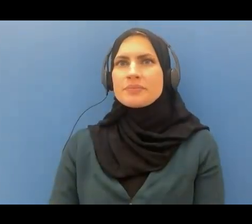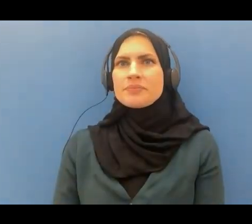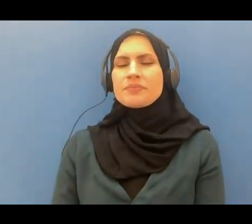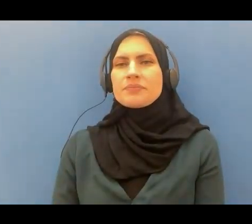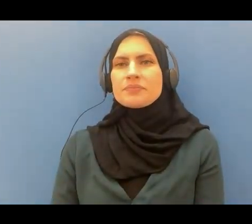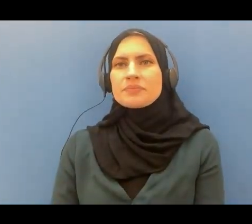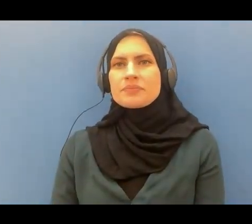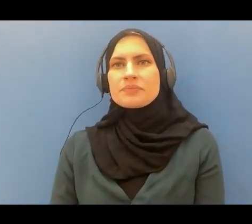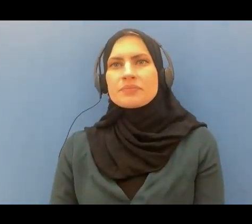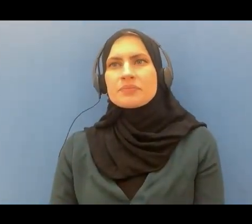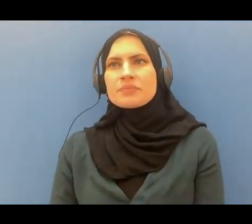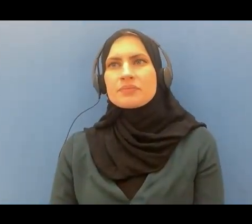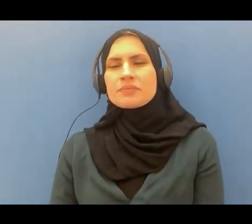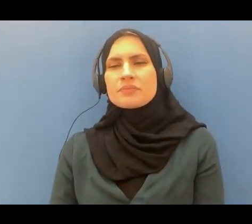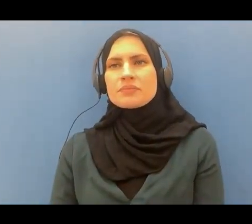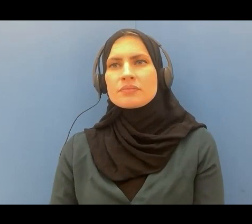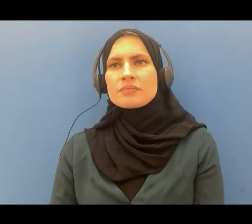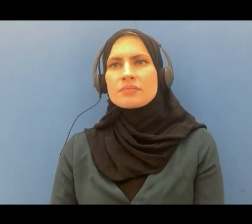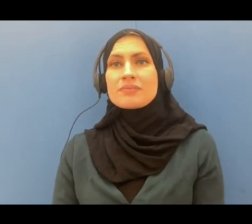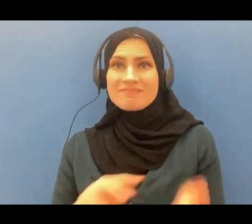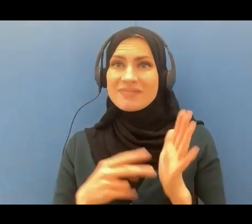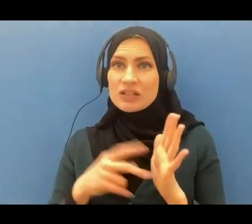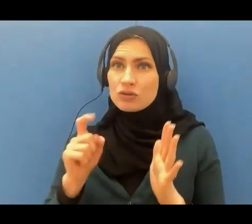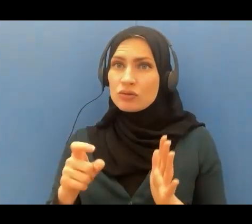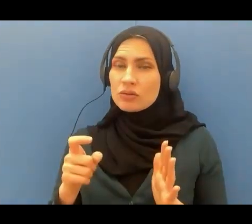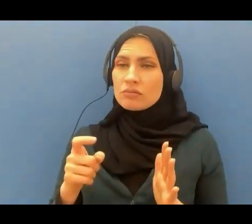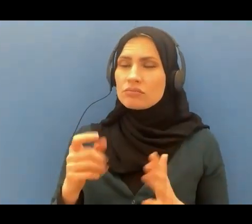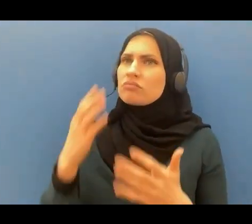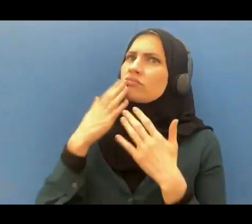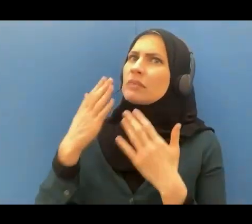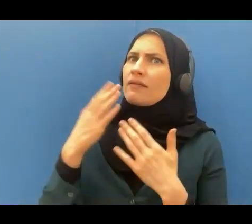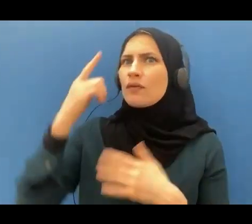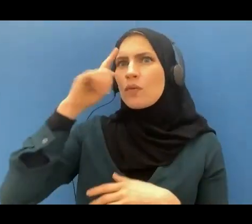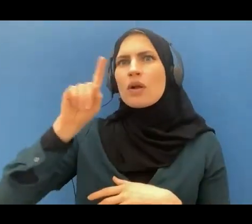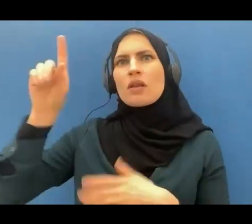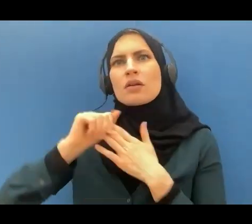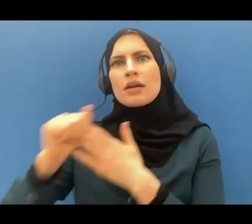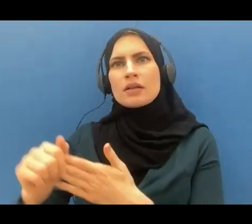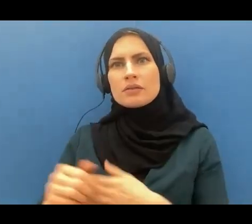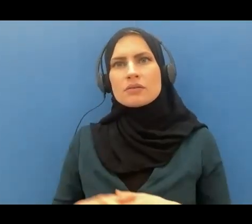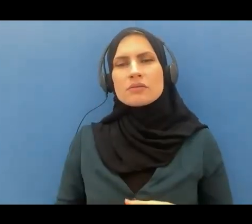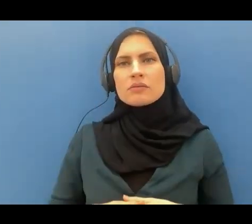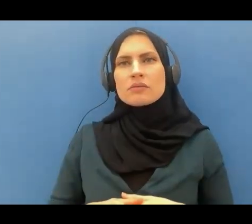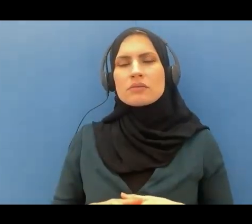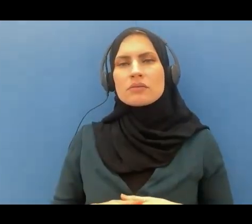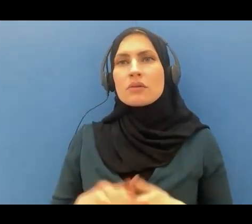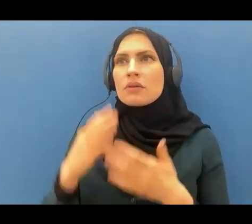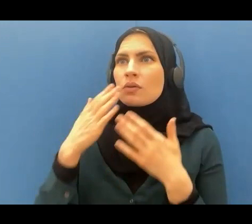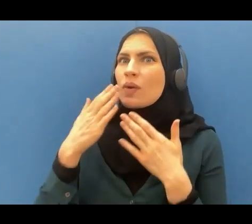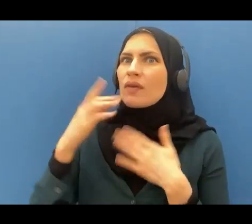which means be grateful for the guidance Allah has given you be grateful that he showed you the straight path